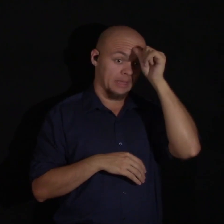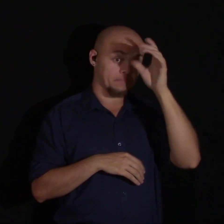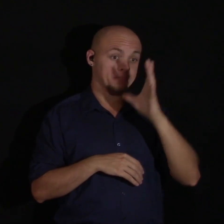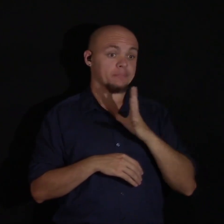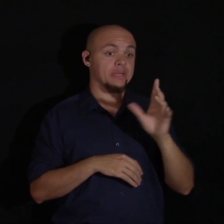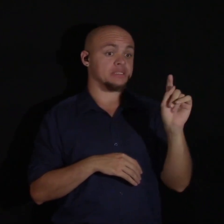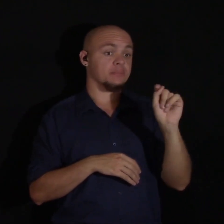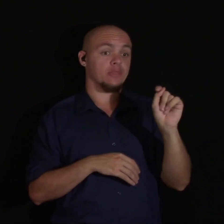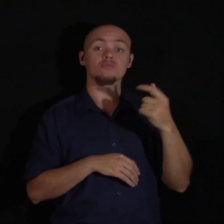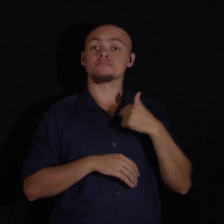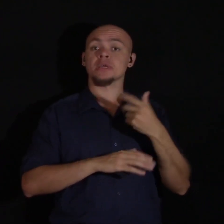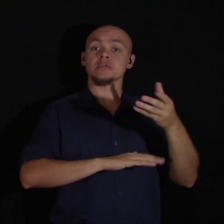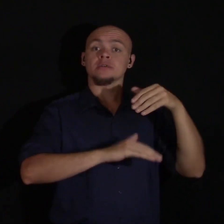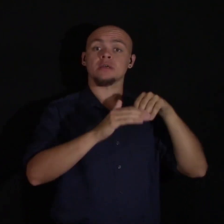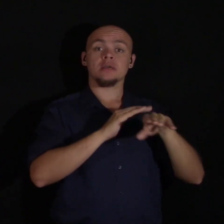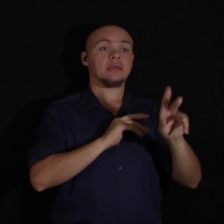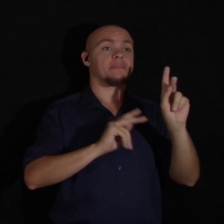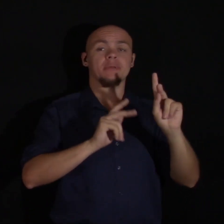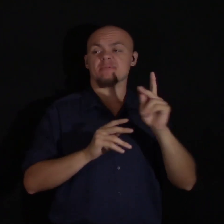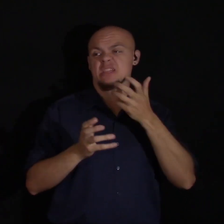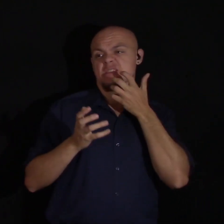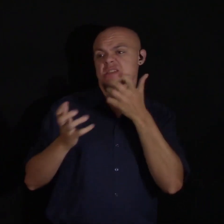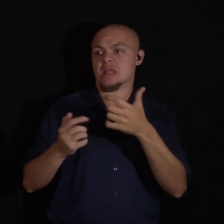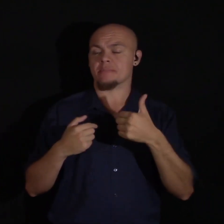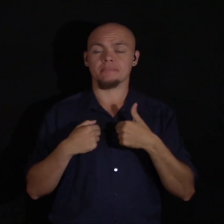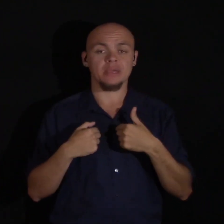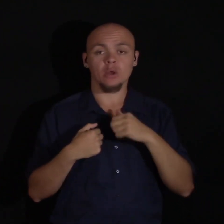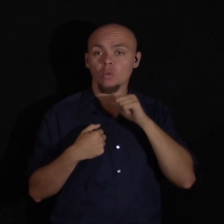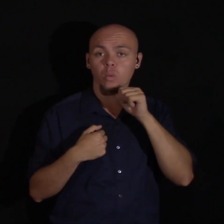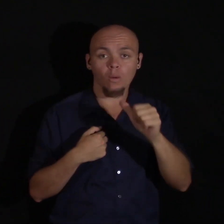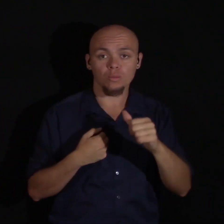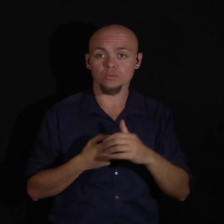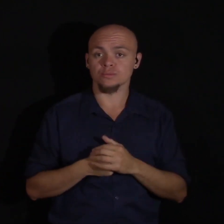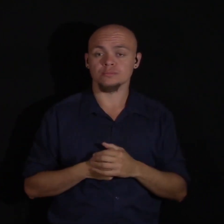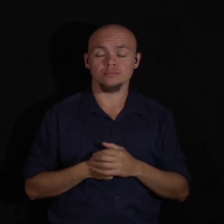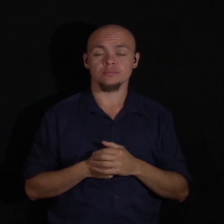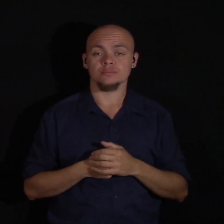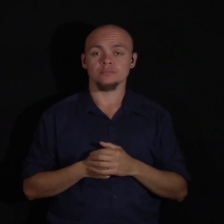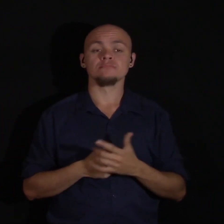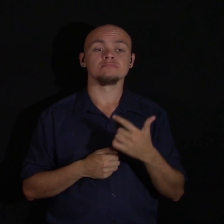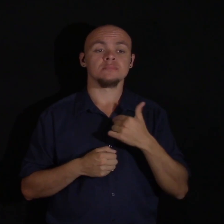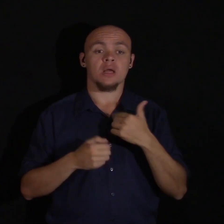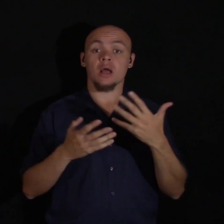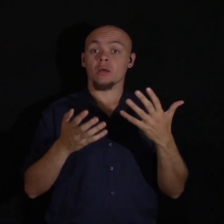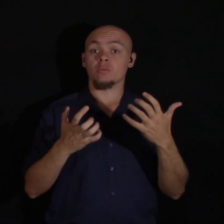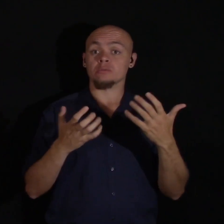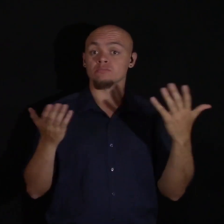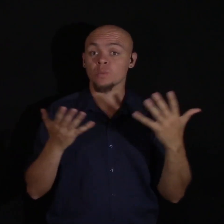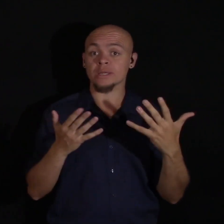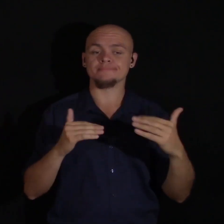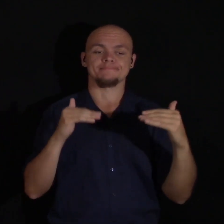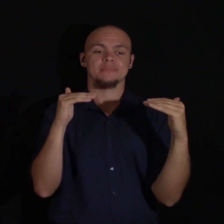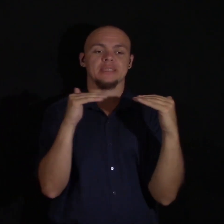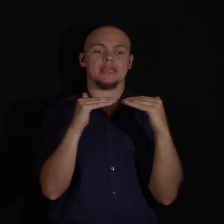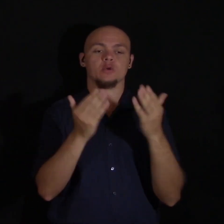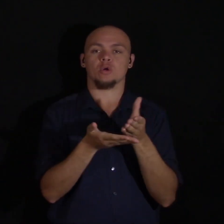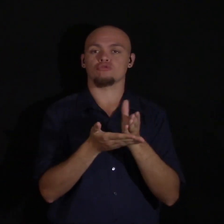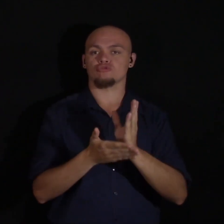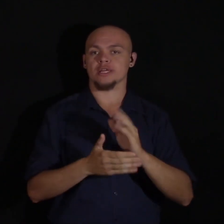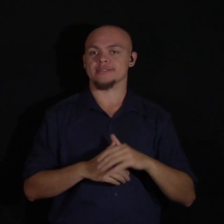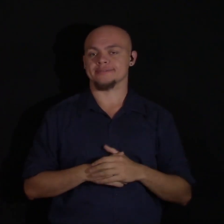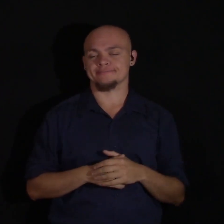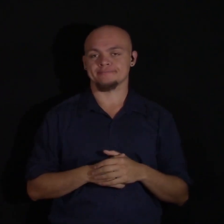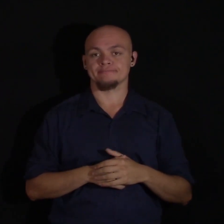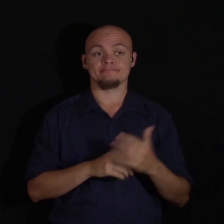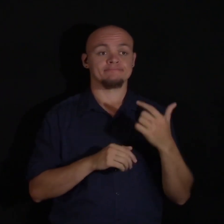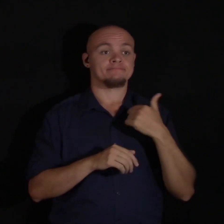without being yelled at. I want equal rights. I do not want